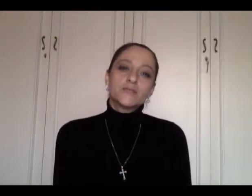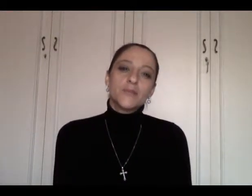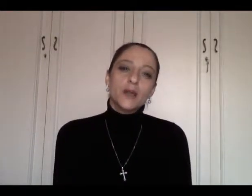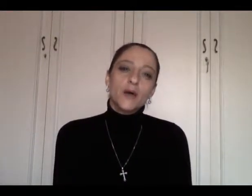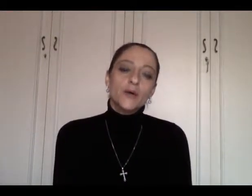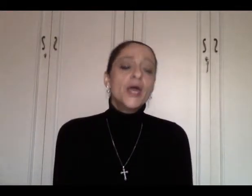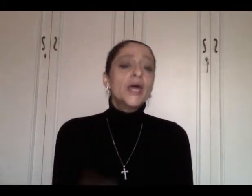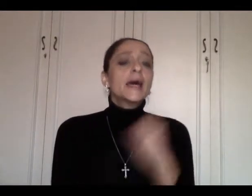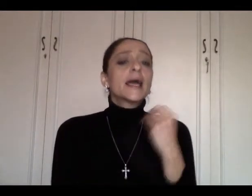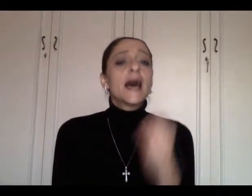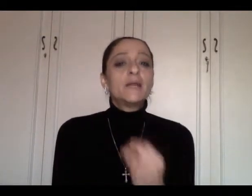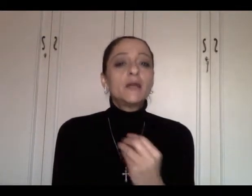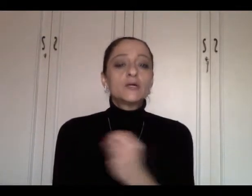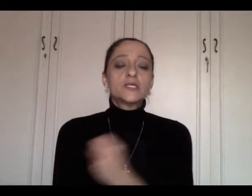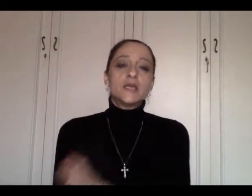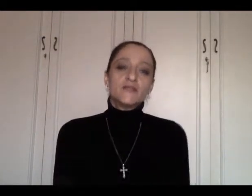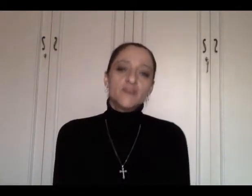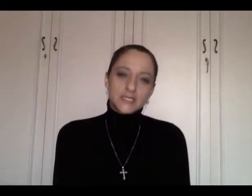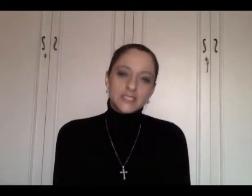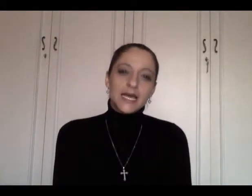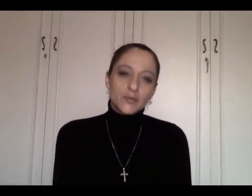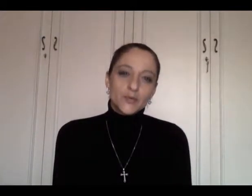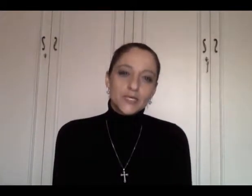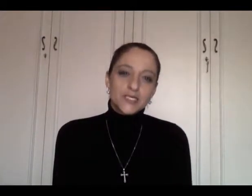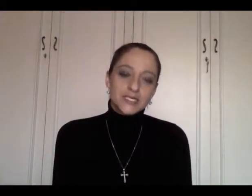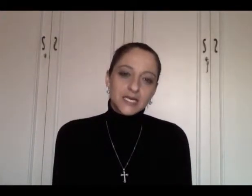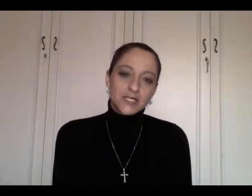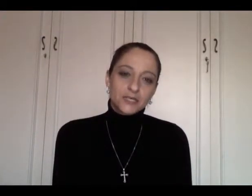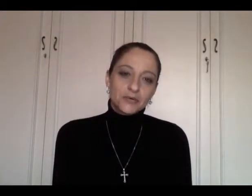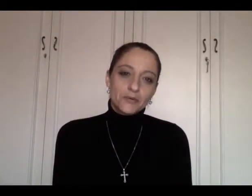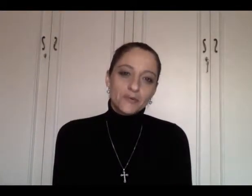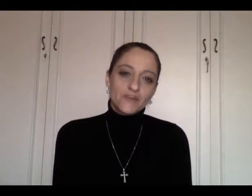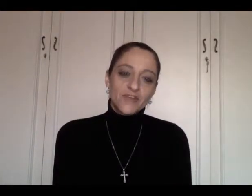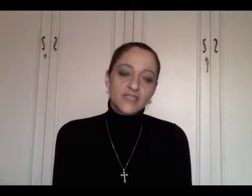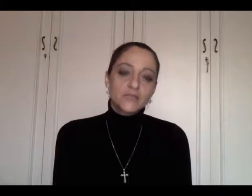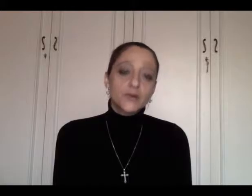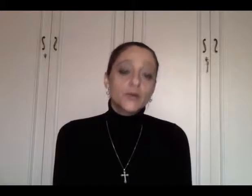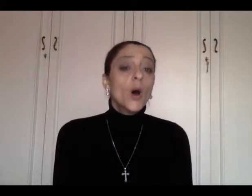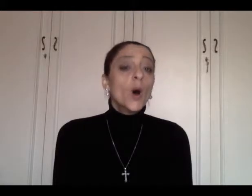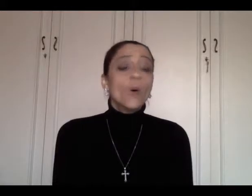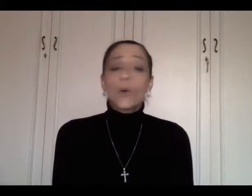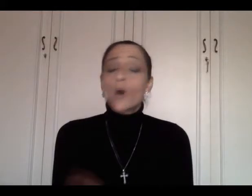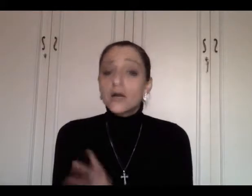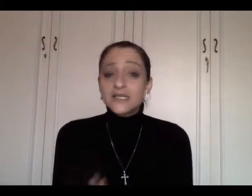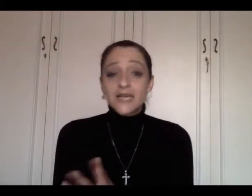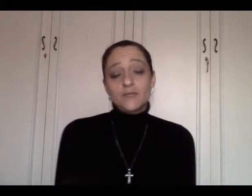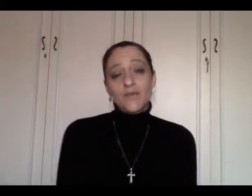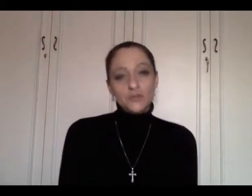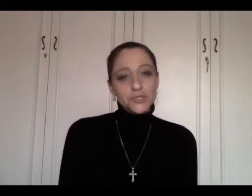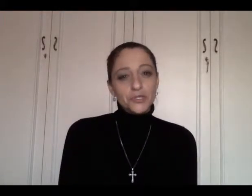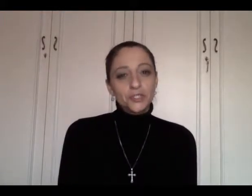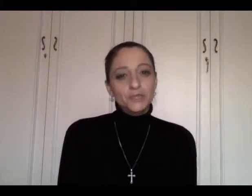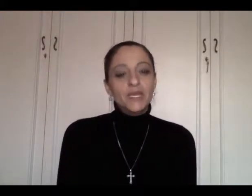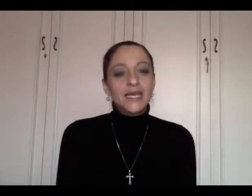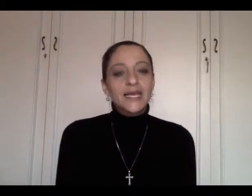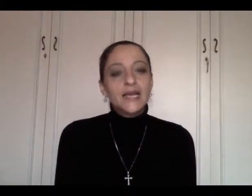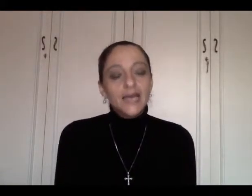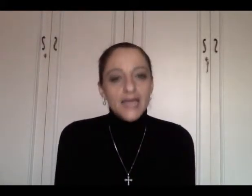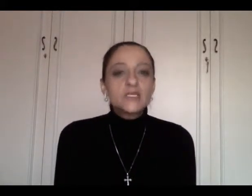below. Come along to the Advanced Lightworkers Discussion Group on Facebook, or contact me on social media, and let